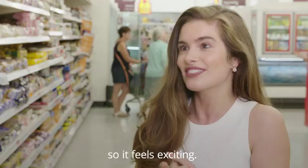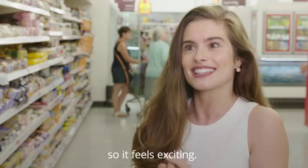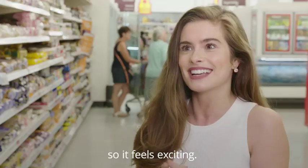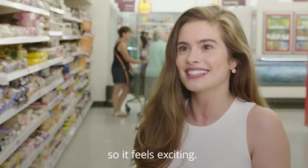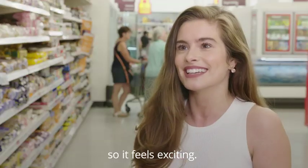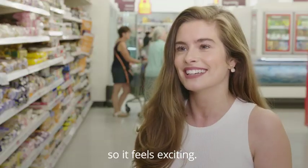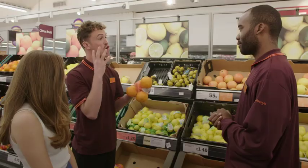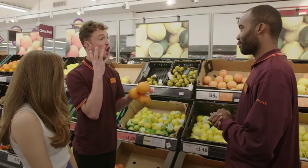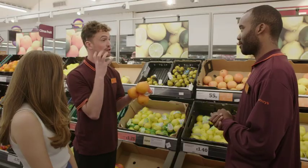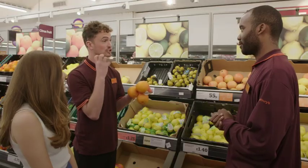feels exciting.